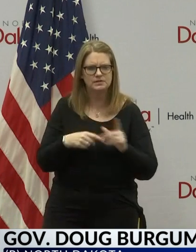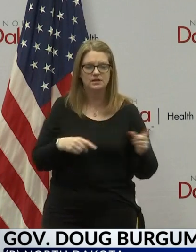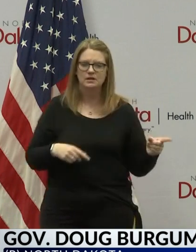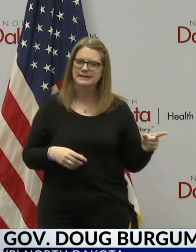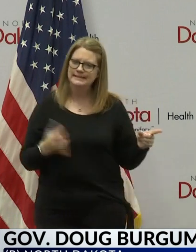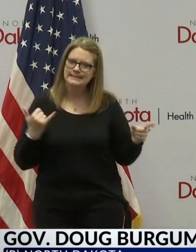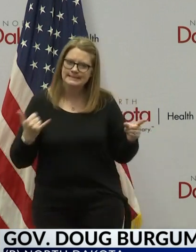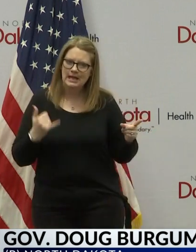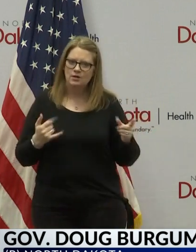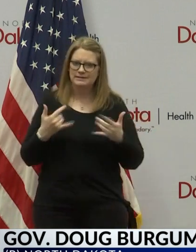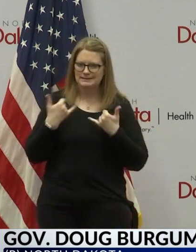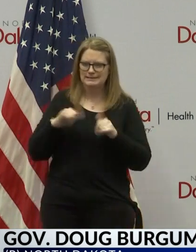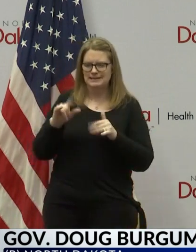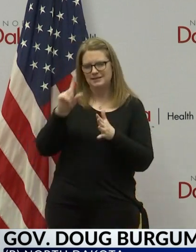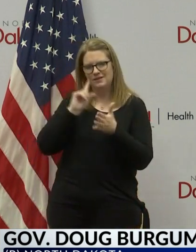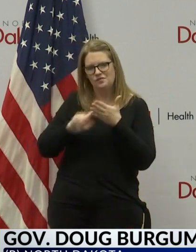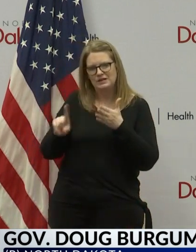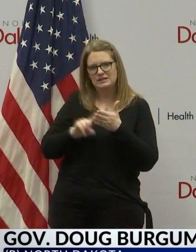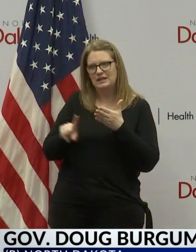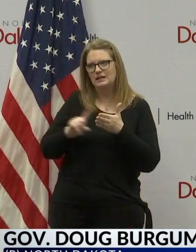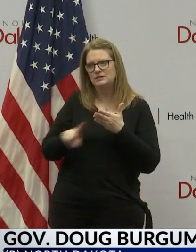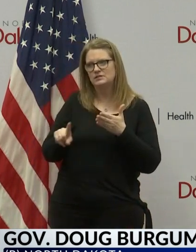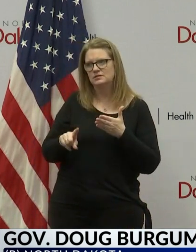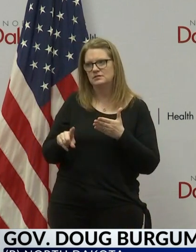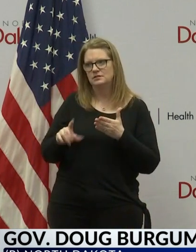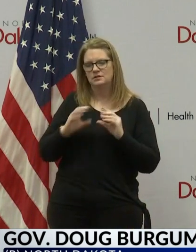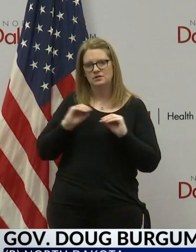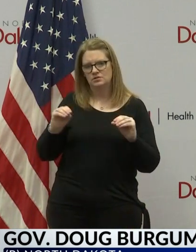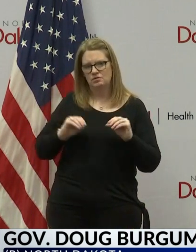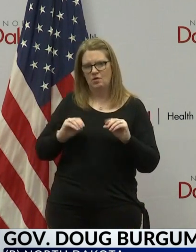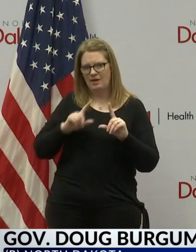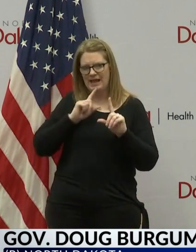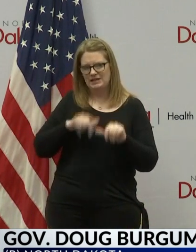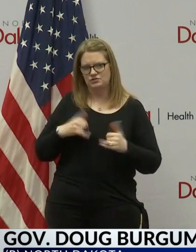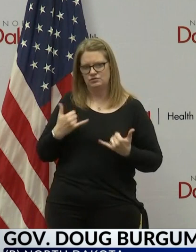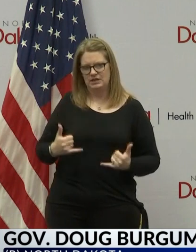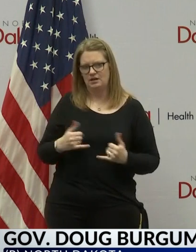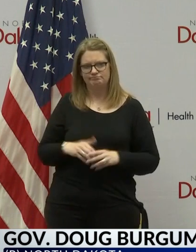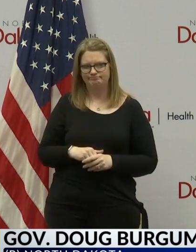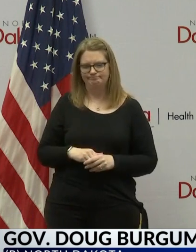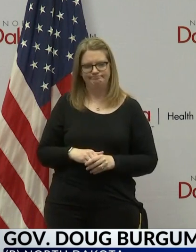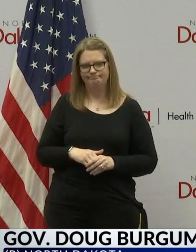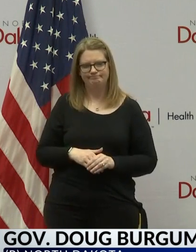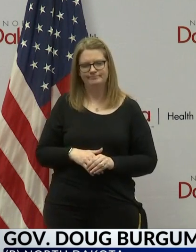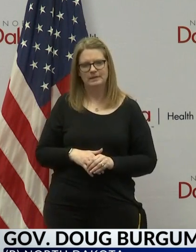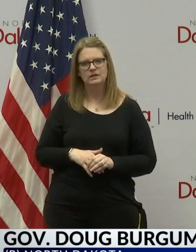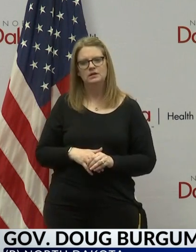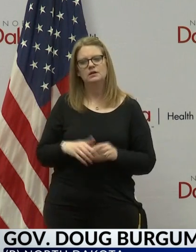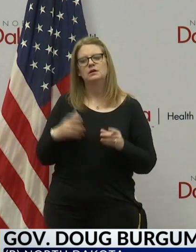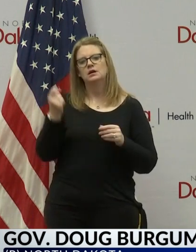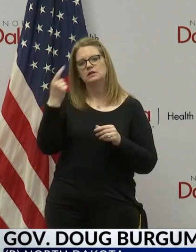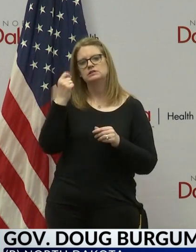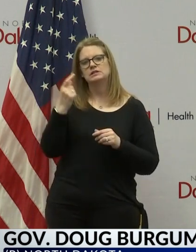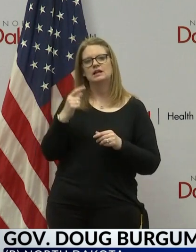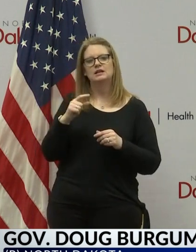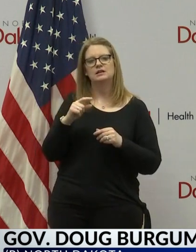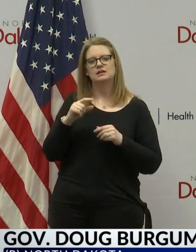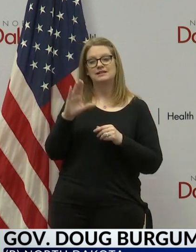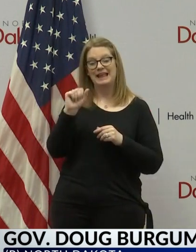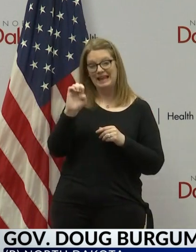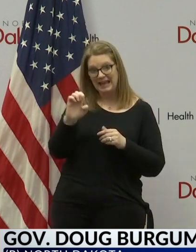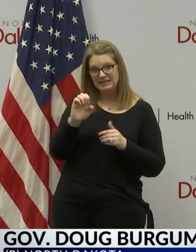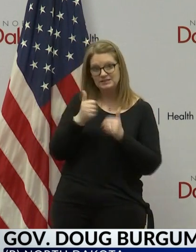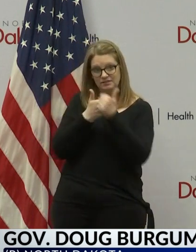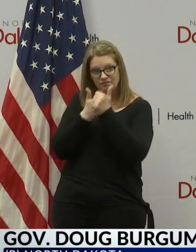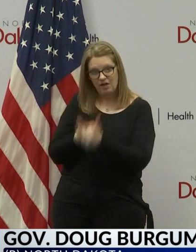the investigation, Matt, that's still going on. We did not have that at the press time today. But when that, they'll continue to do the case tracking